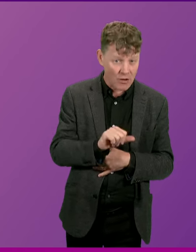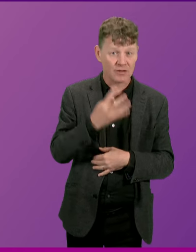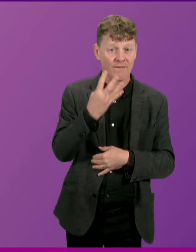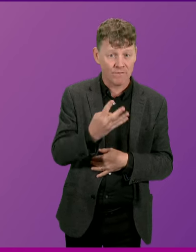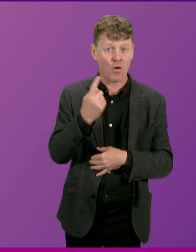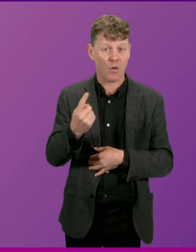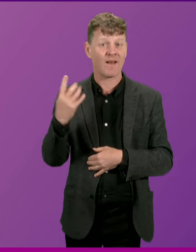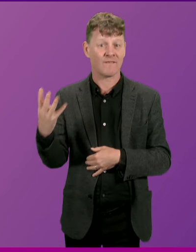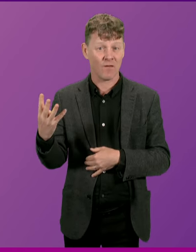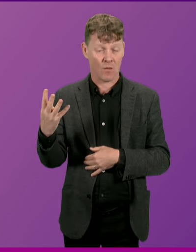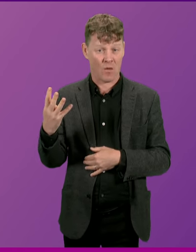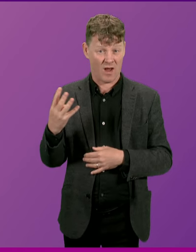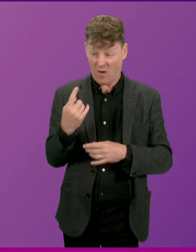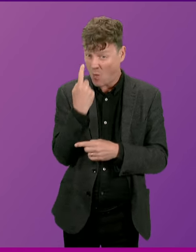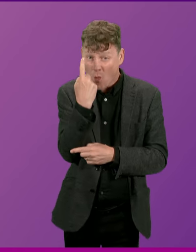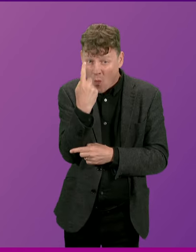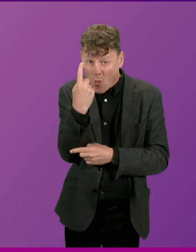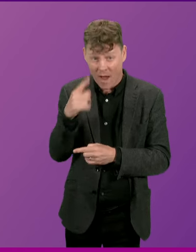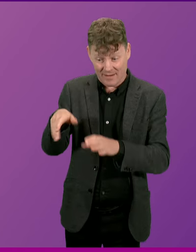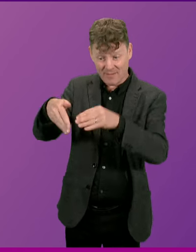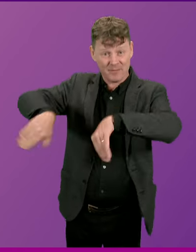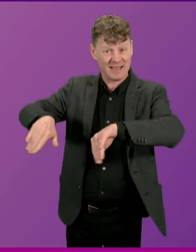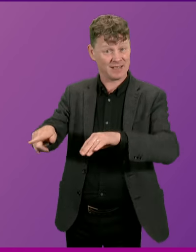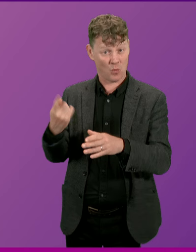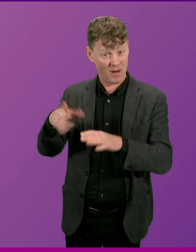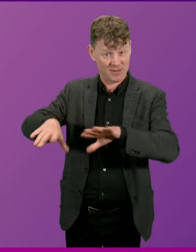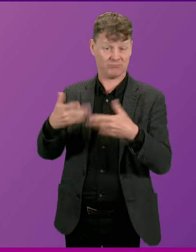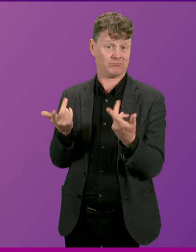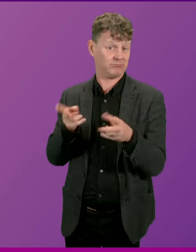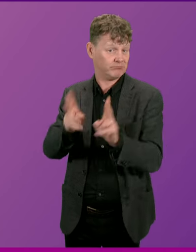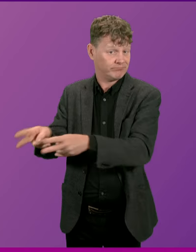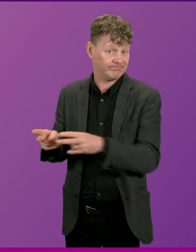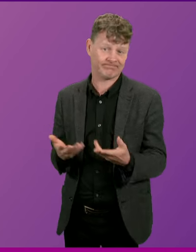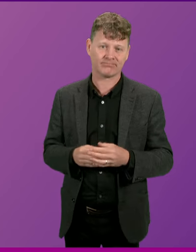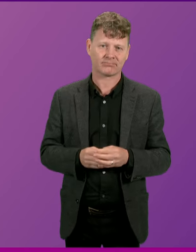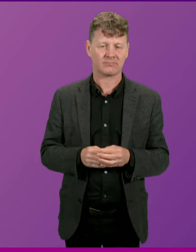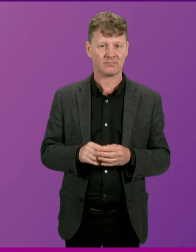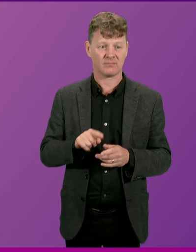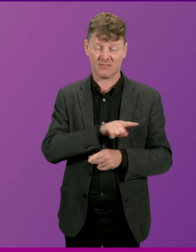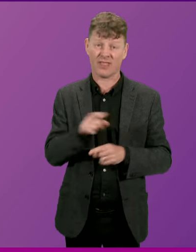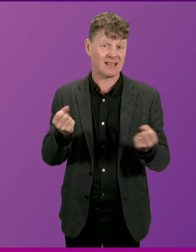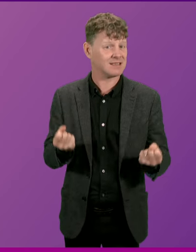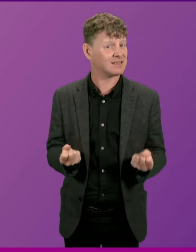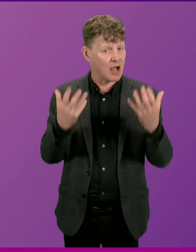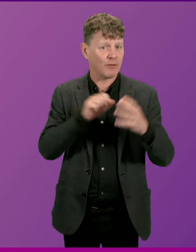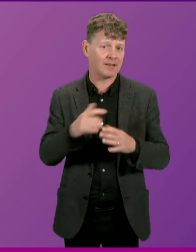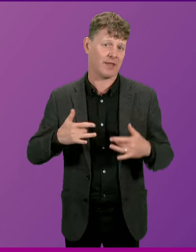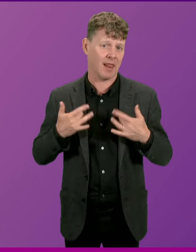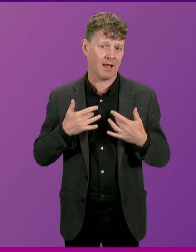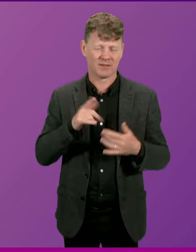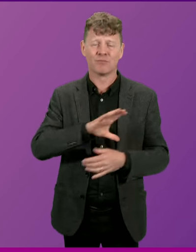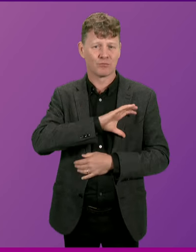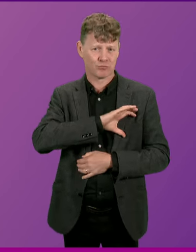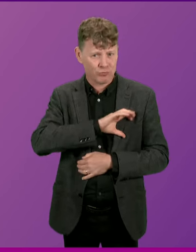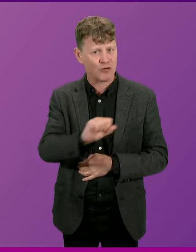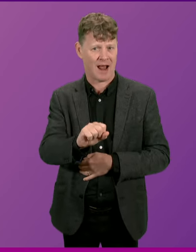in opportune Neptune alone would lose their lives. But their sacrifice and the brave efforts of all those